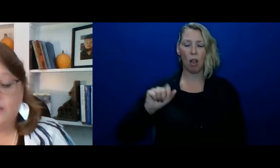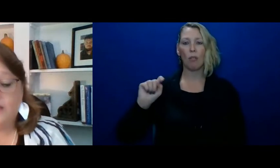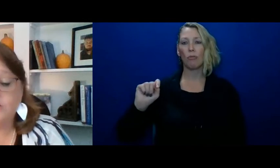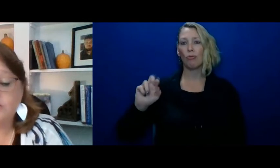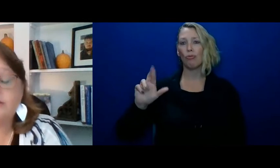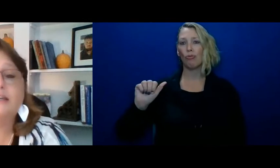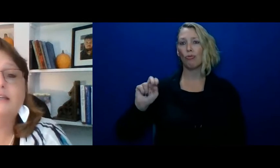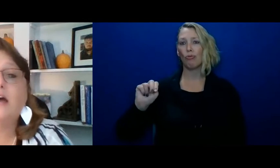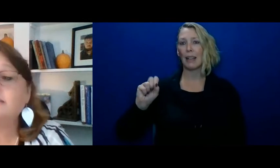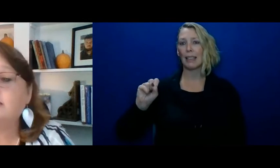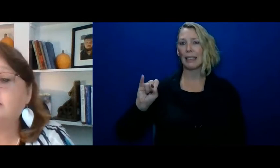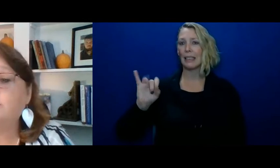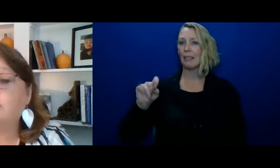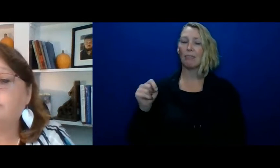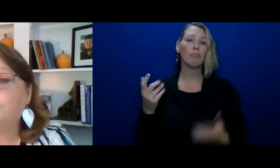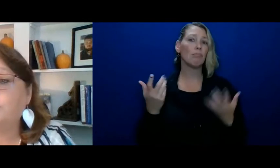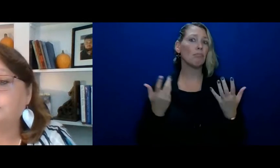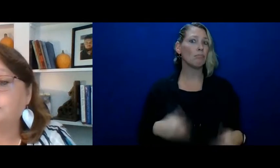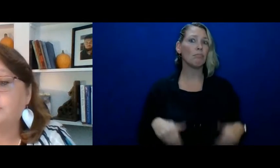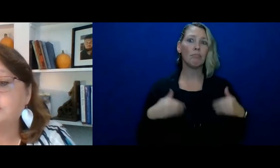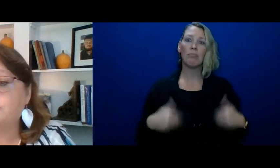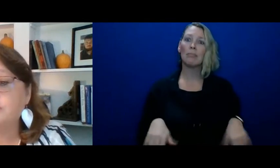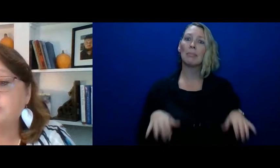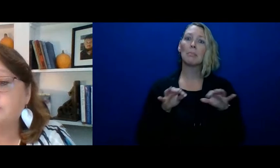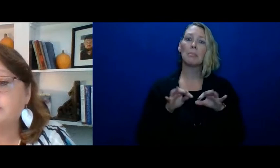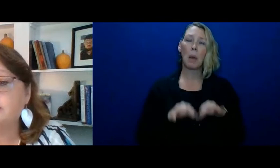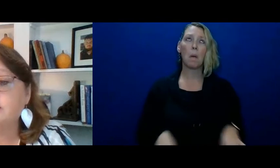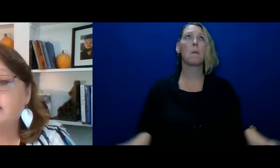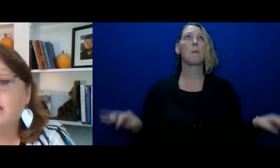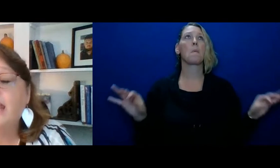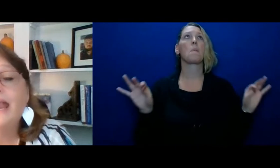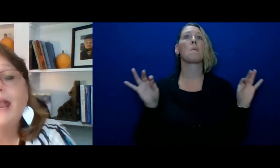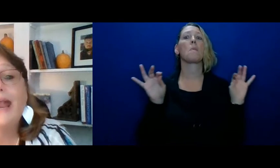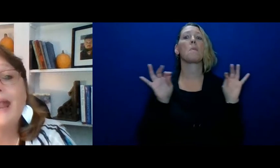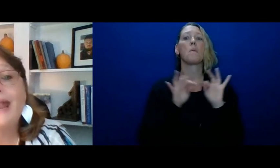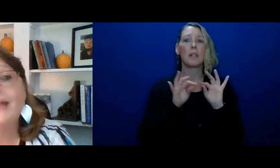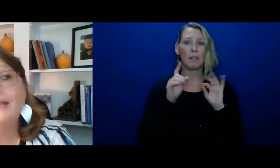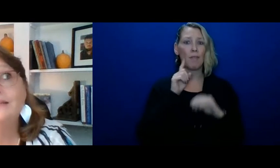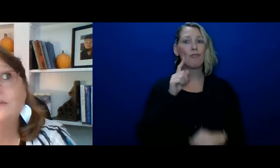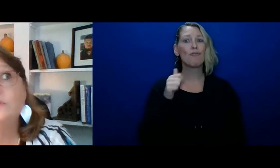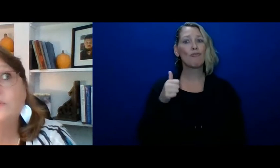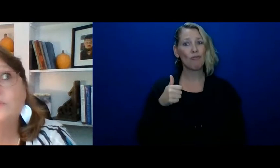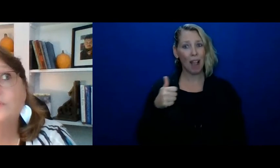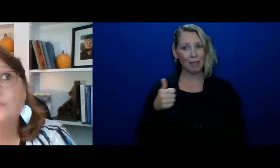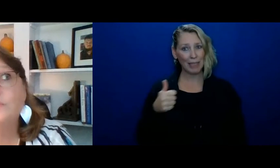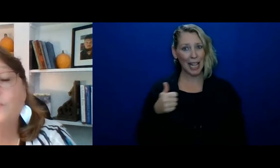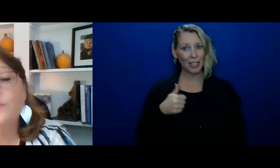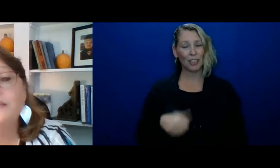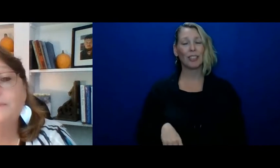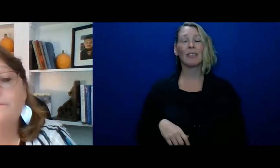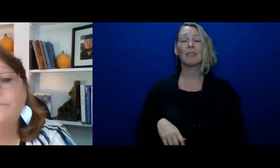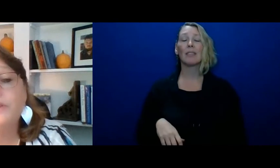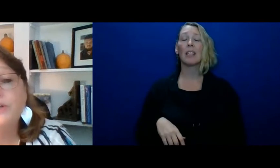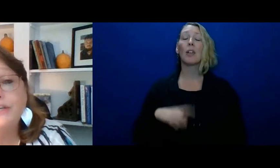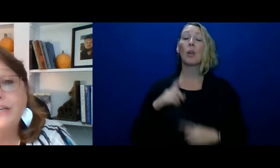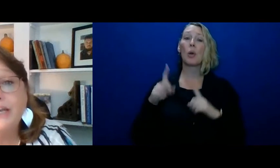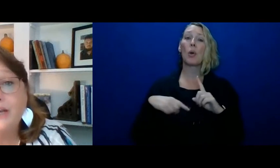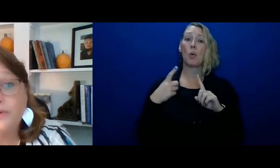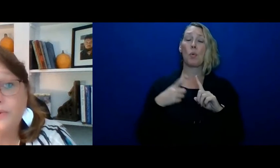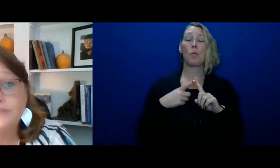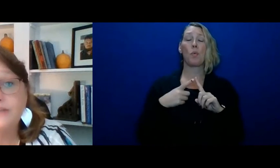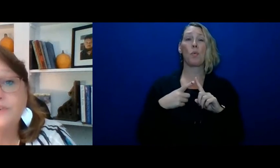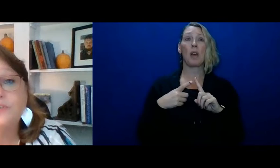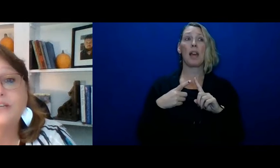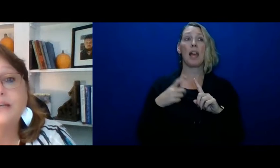I just cannot tell you how important transportation is. And when looking